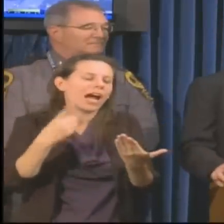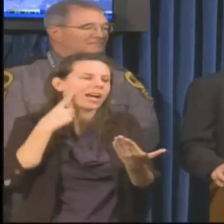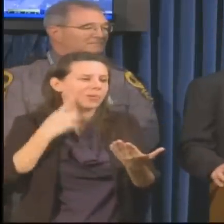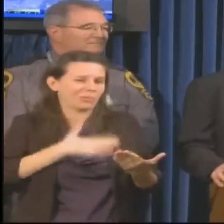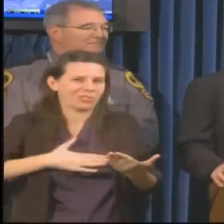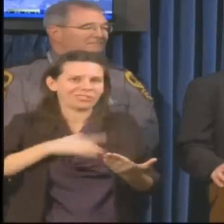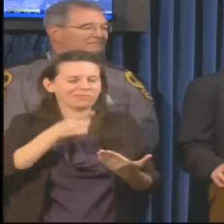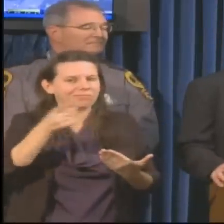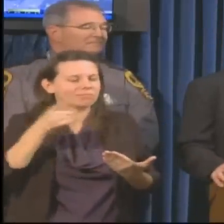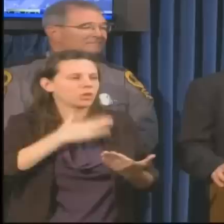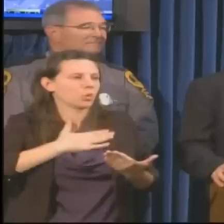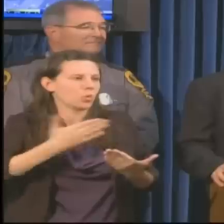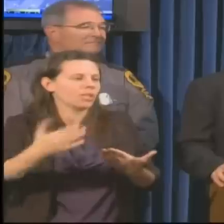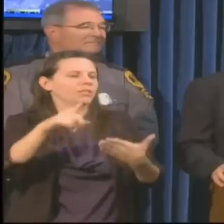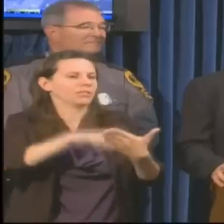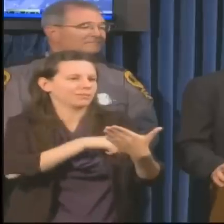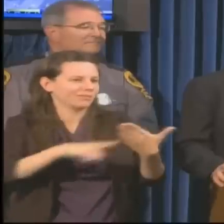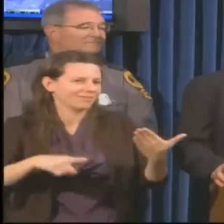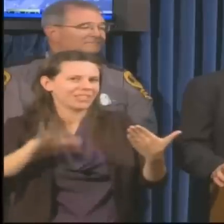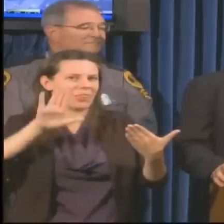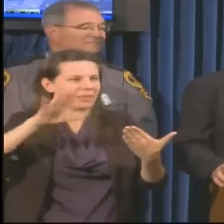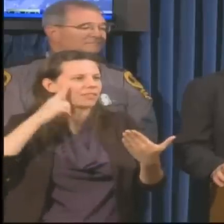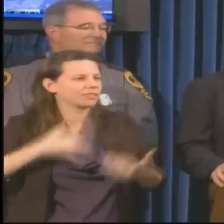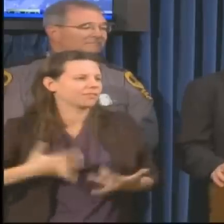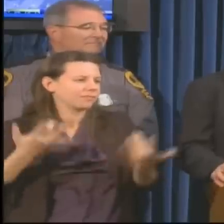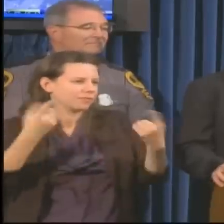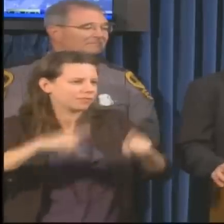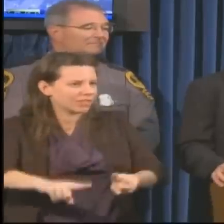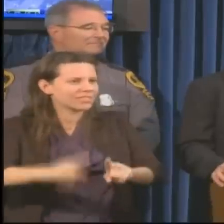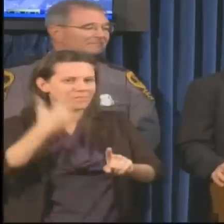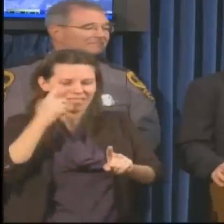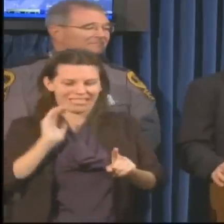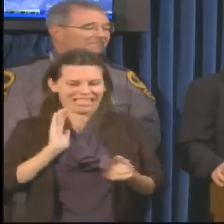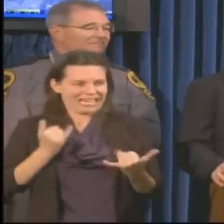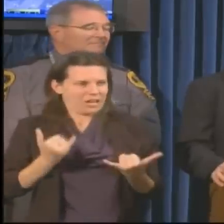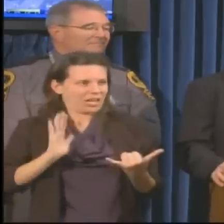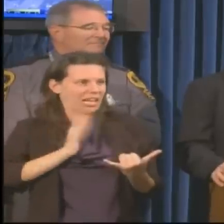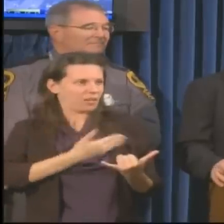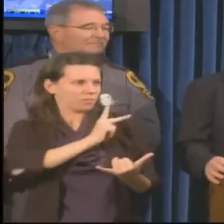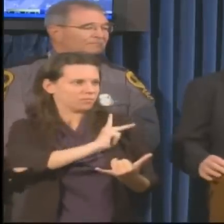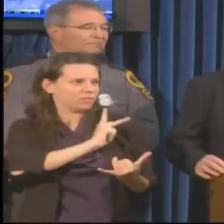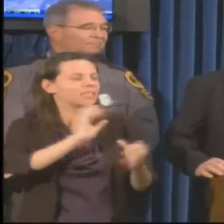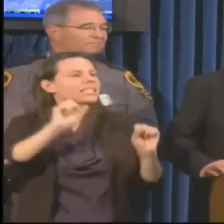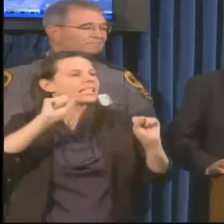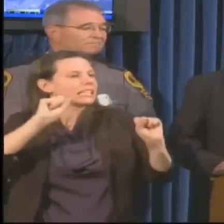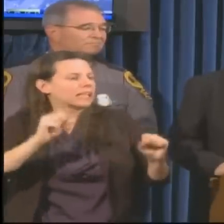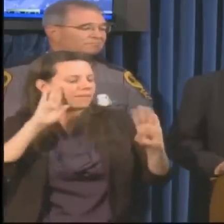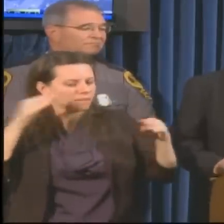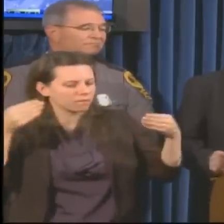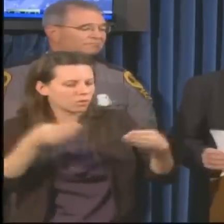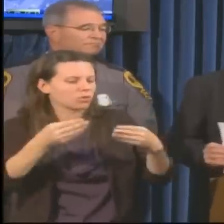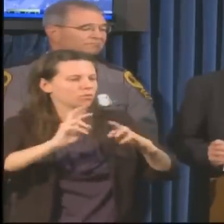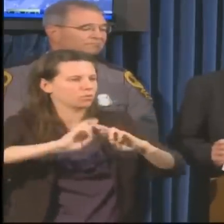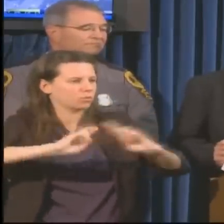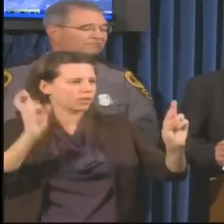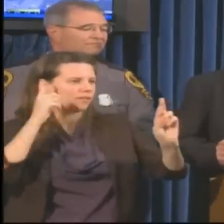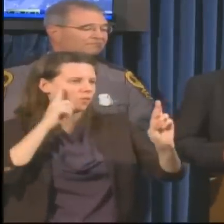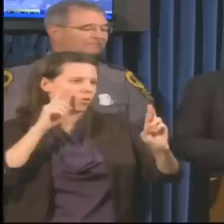with any of the priorities, and that is to get ready for and to prepare for and to react to this storm.